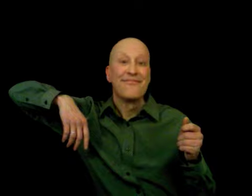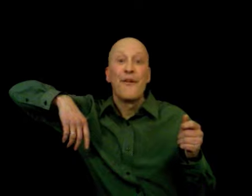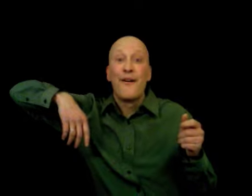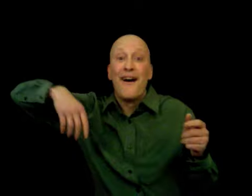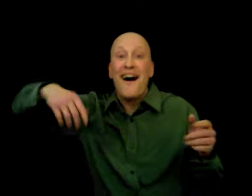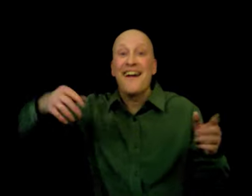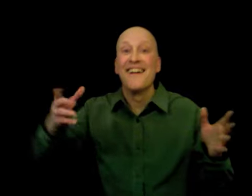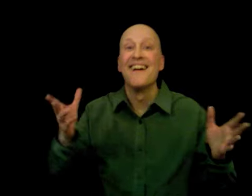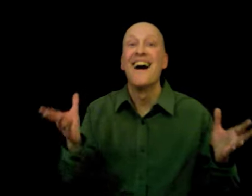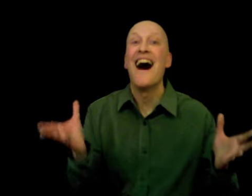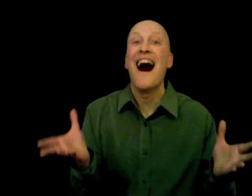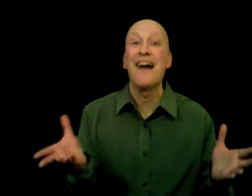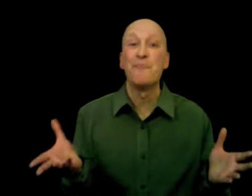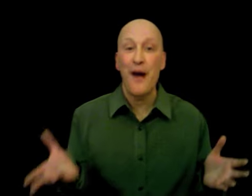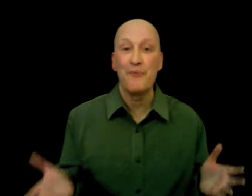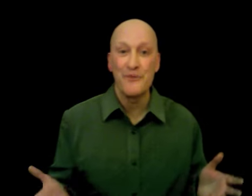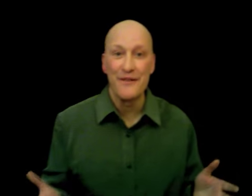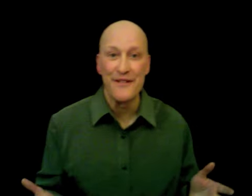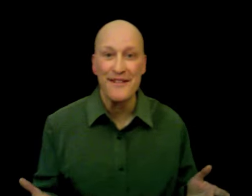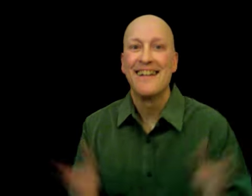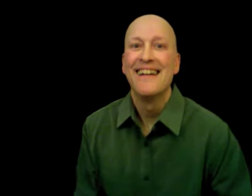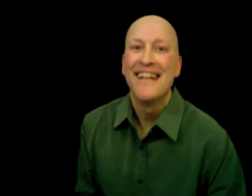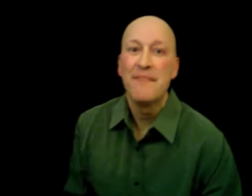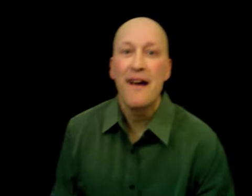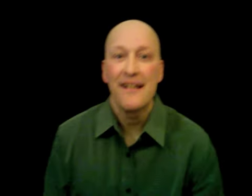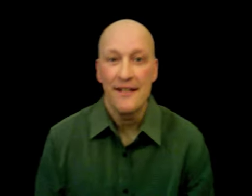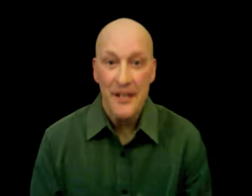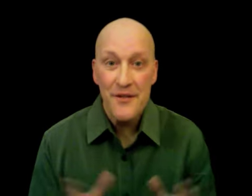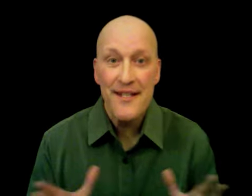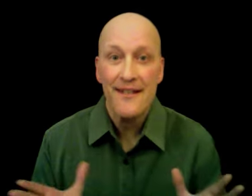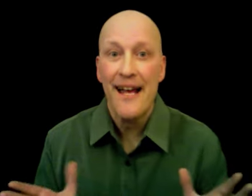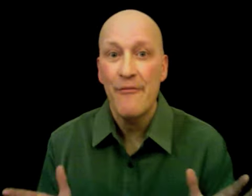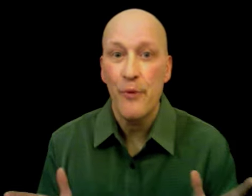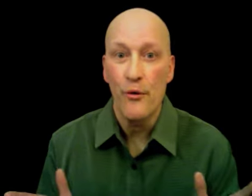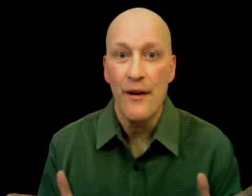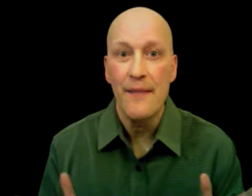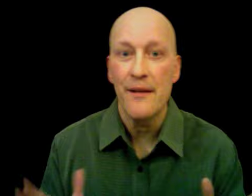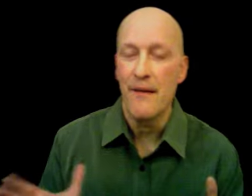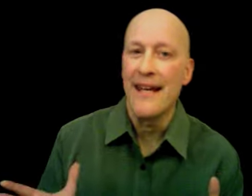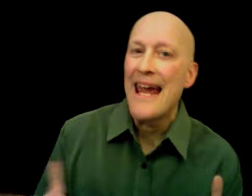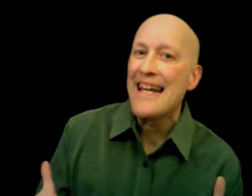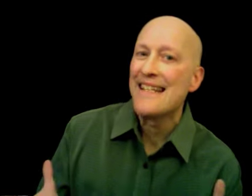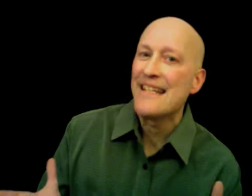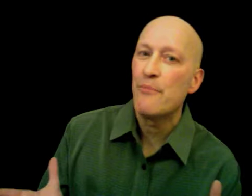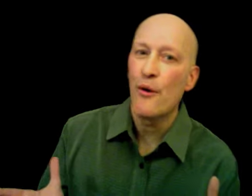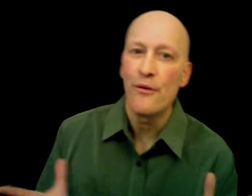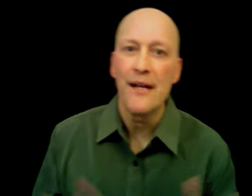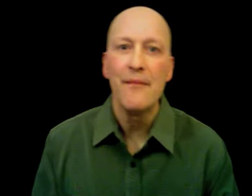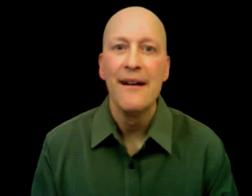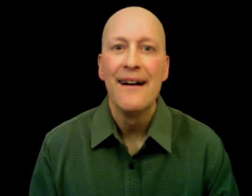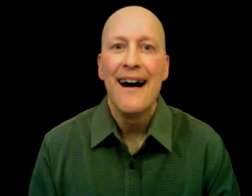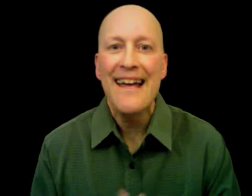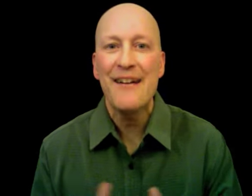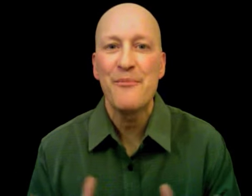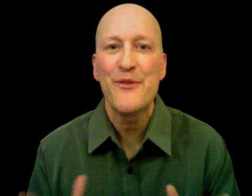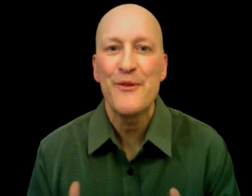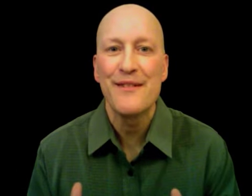Hi, I'm Robert Rivis. In my Literacy Alive program, in my A to Z program, I help students